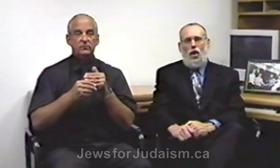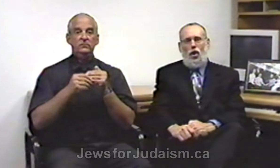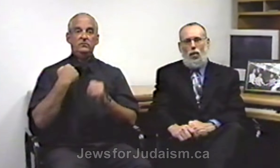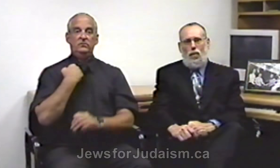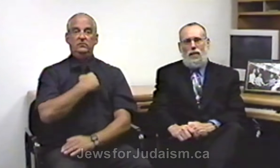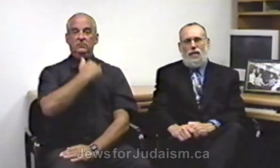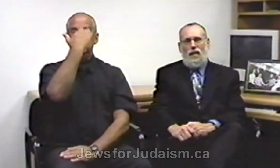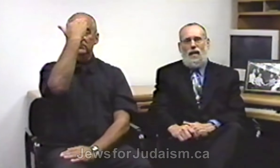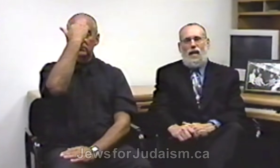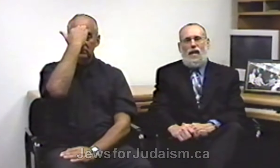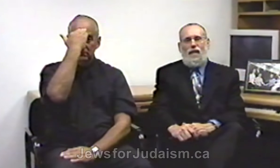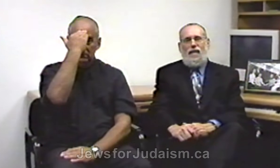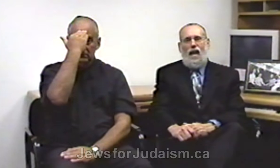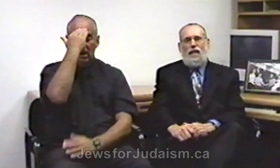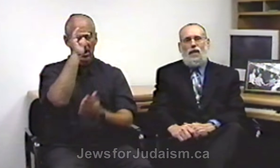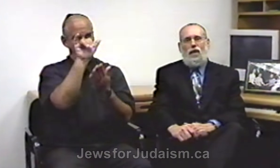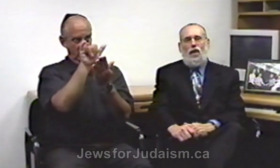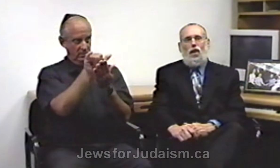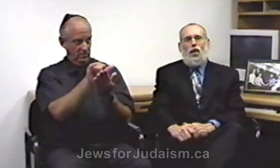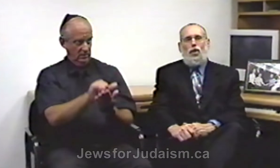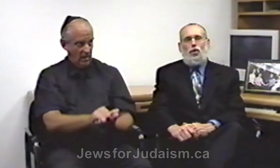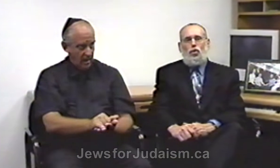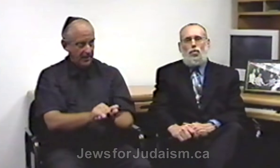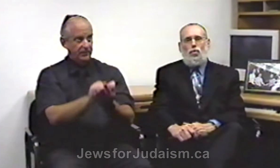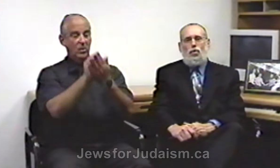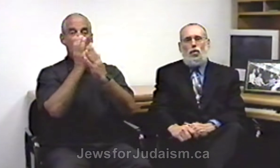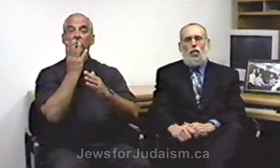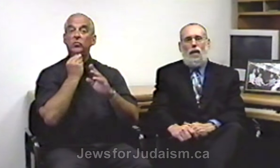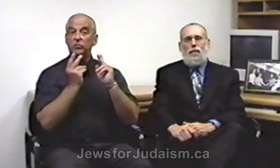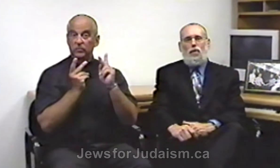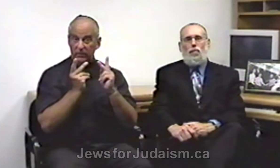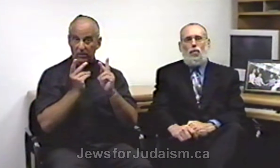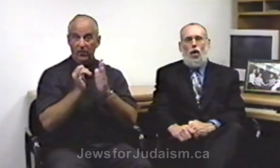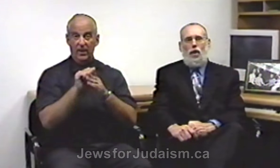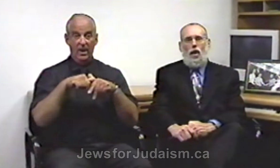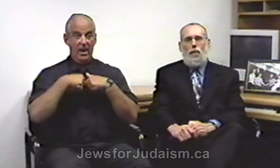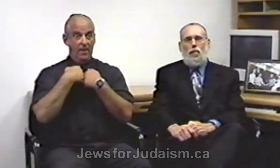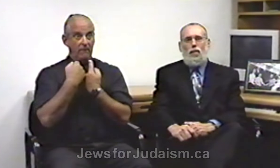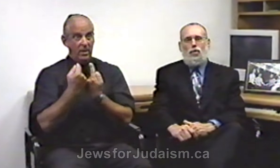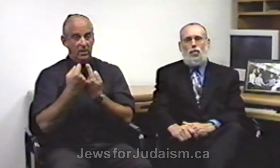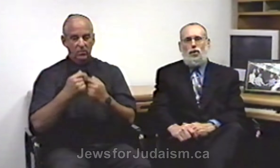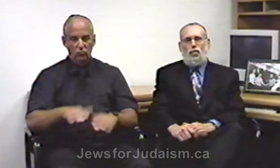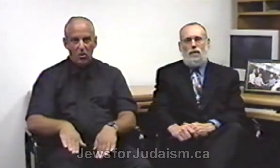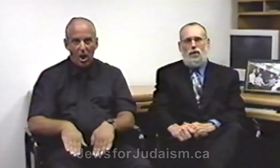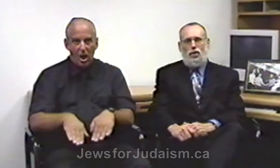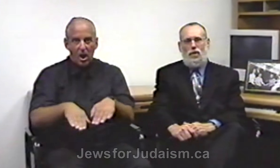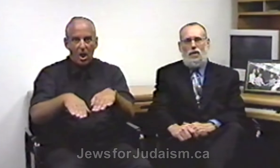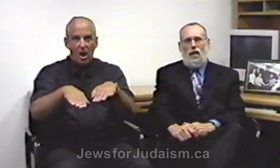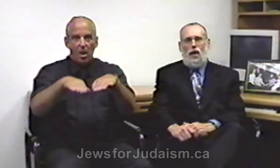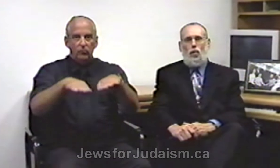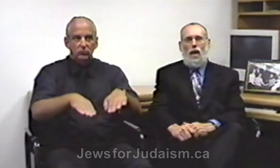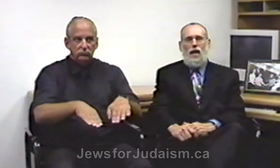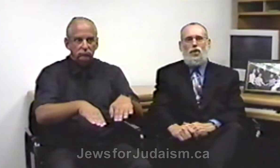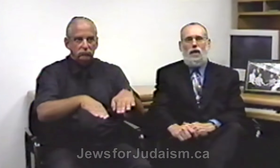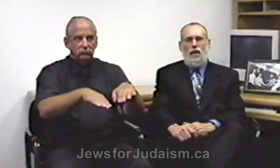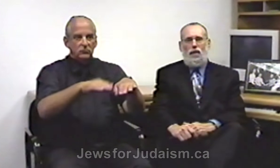know that Jews who have been brought up with Jewish tradition and who were educated